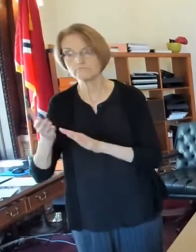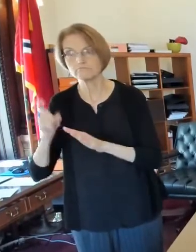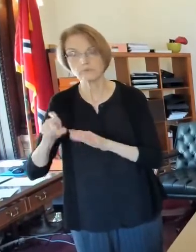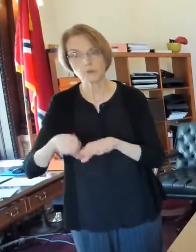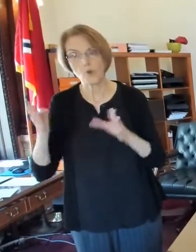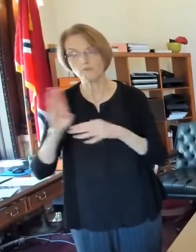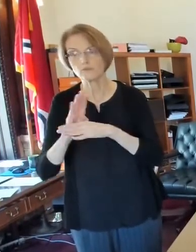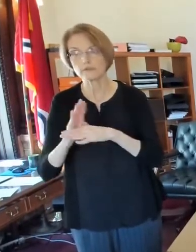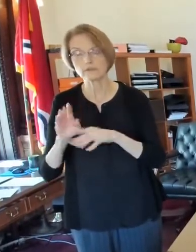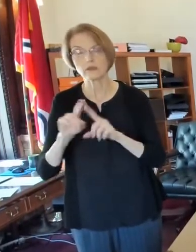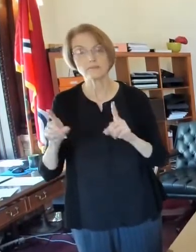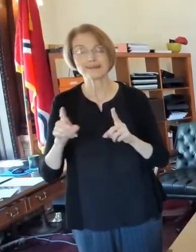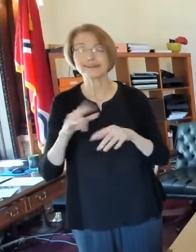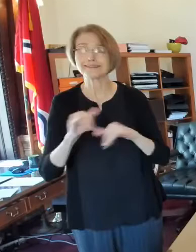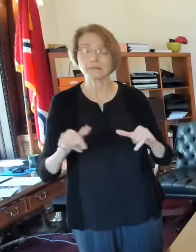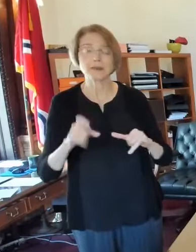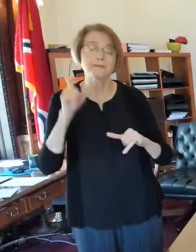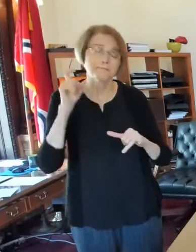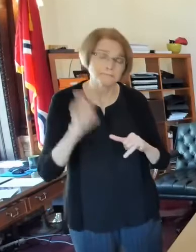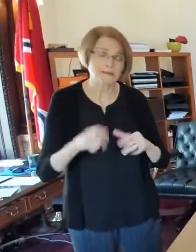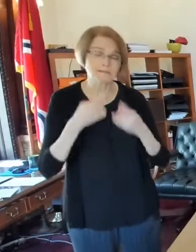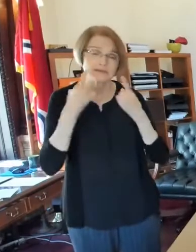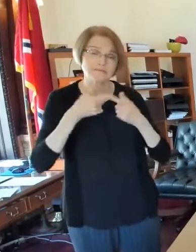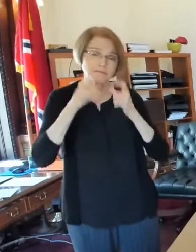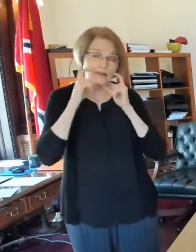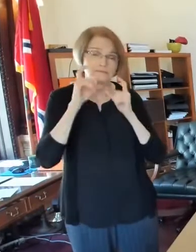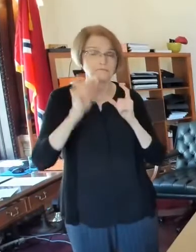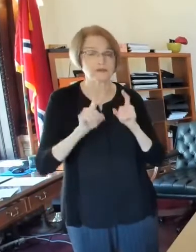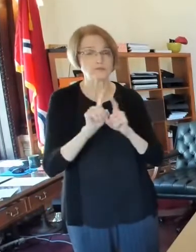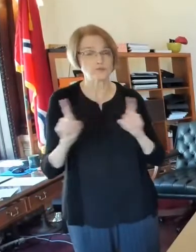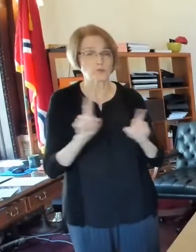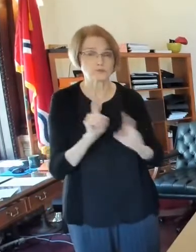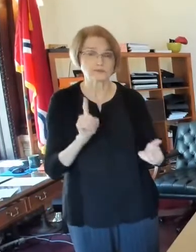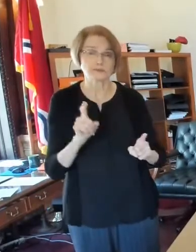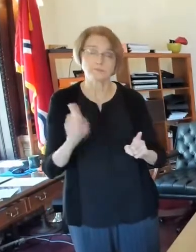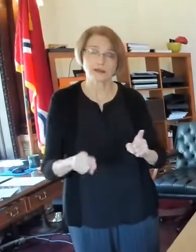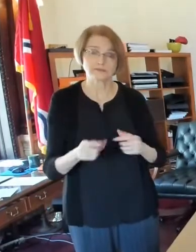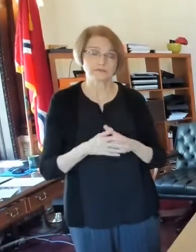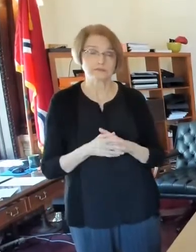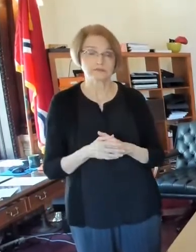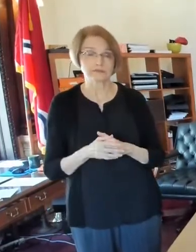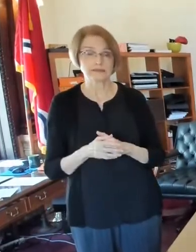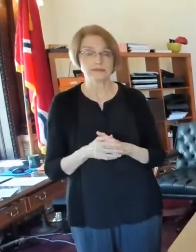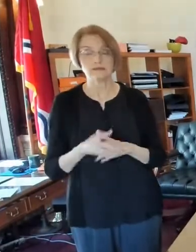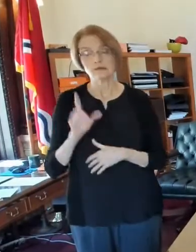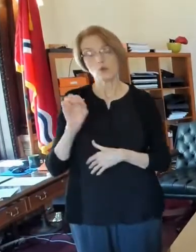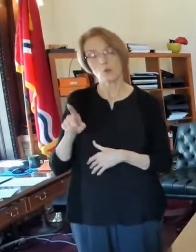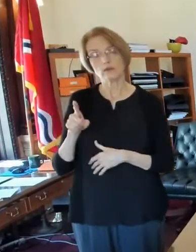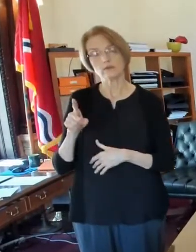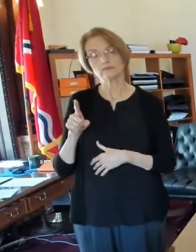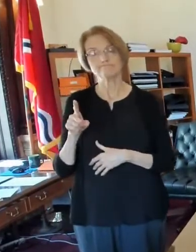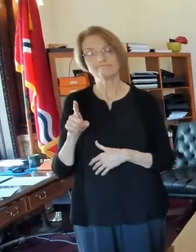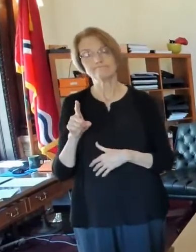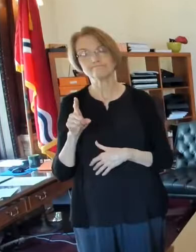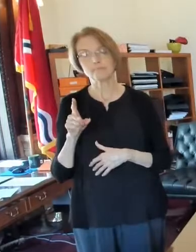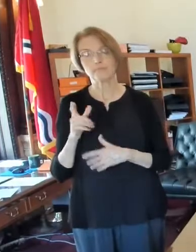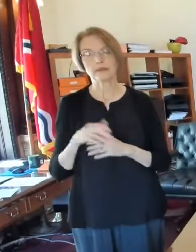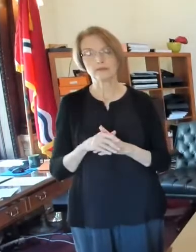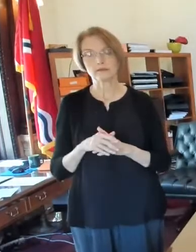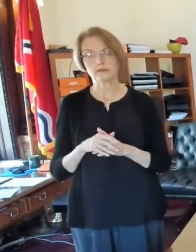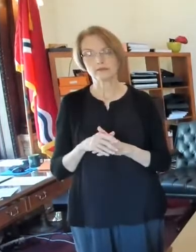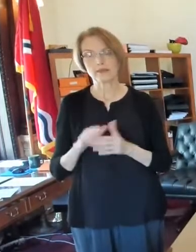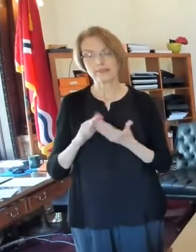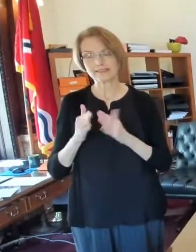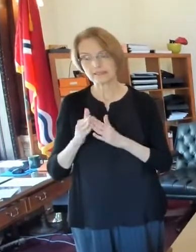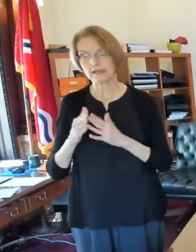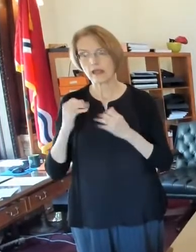to use masks and social distancing. What is or what are some of the most important metrics the city and